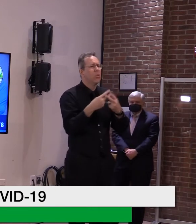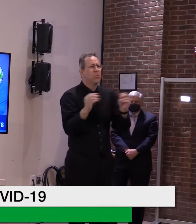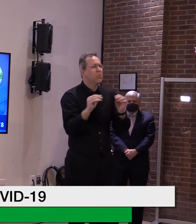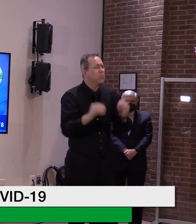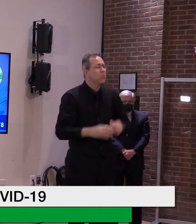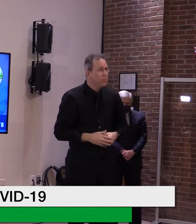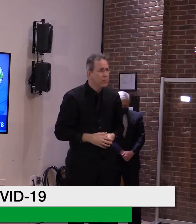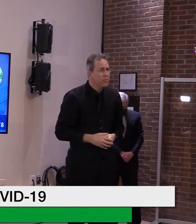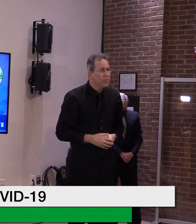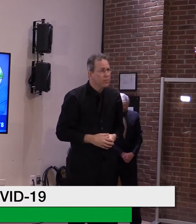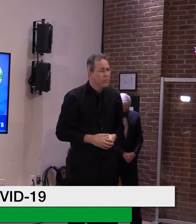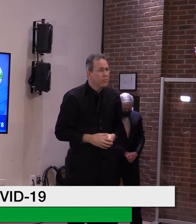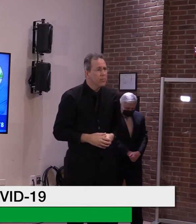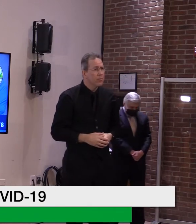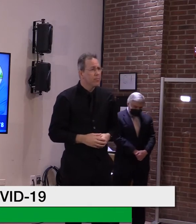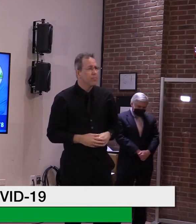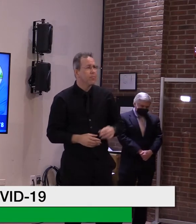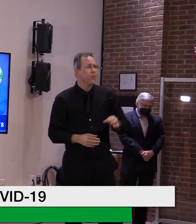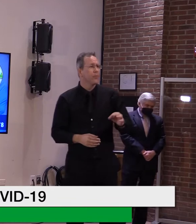Matt, NBC5.